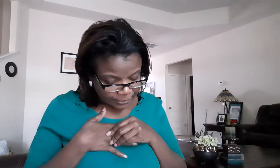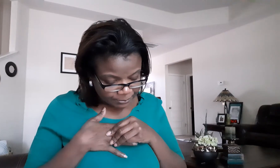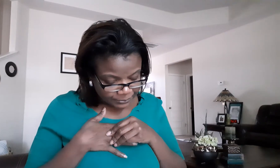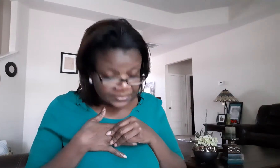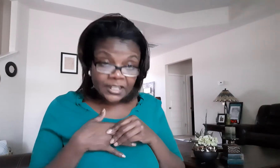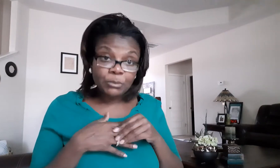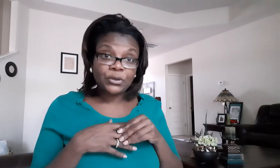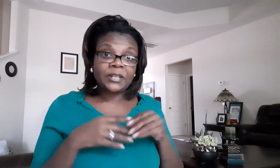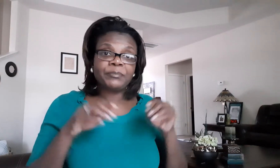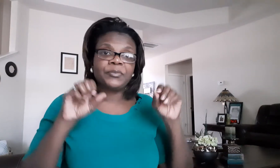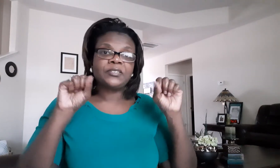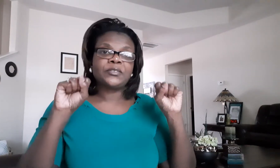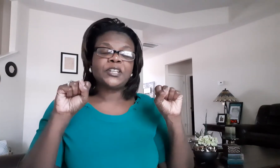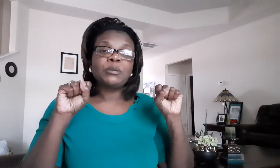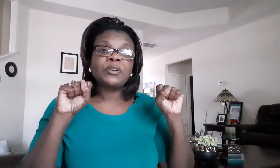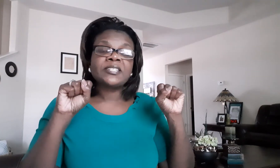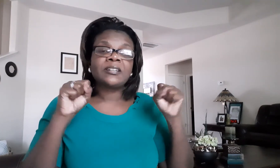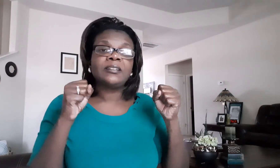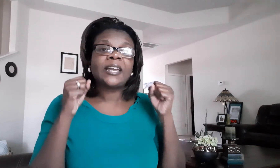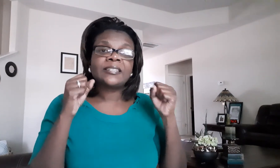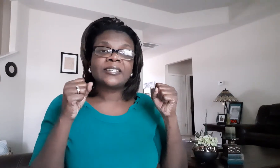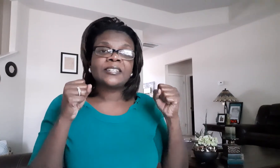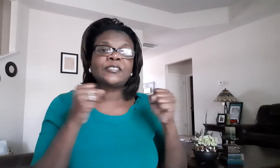celebrate so celebrate is going to look like this